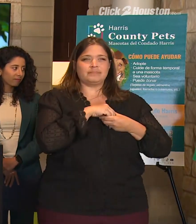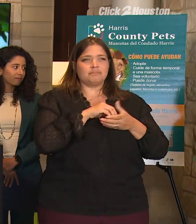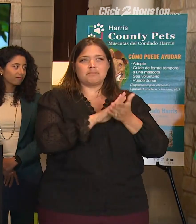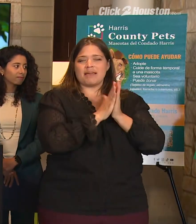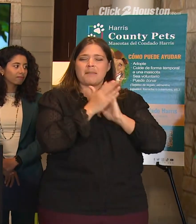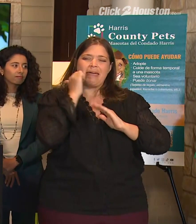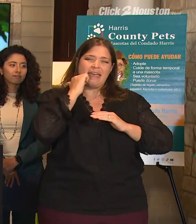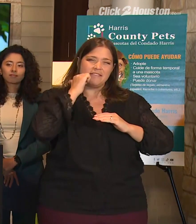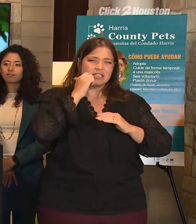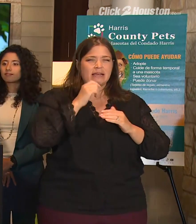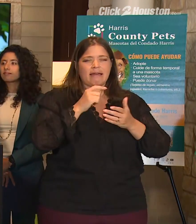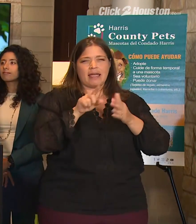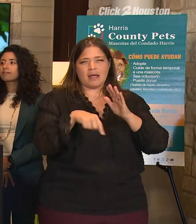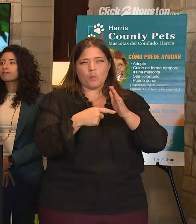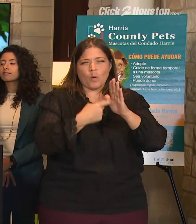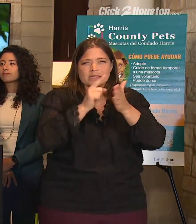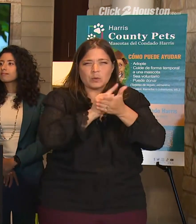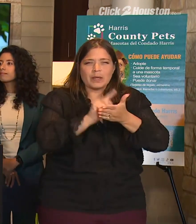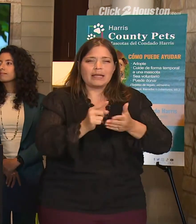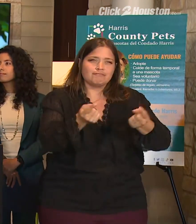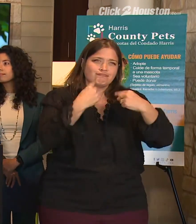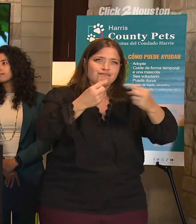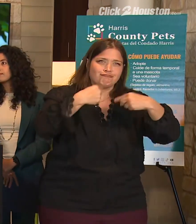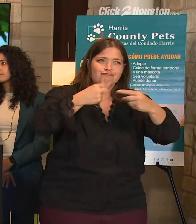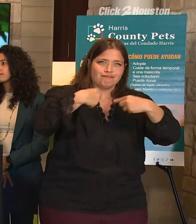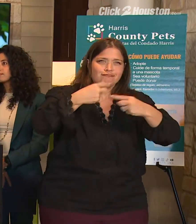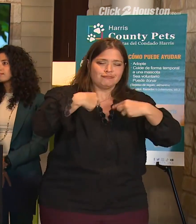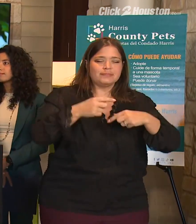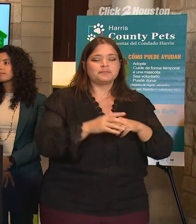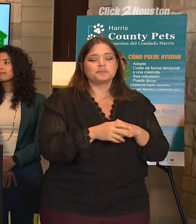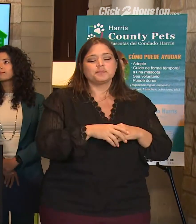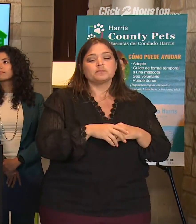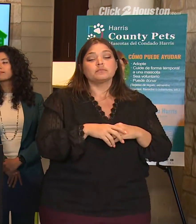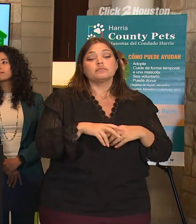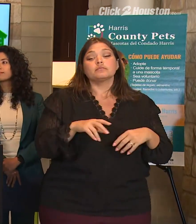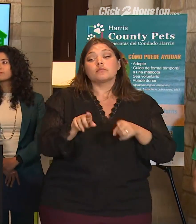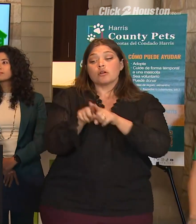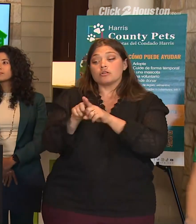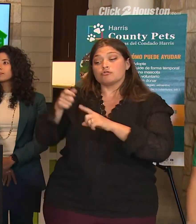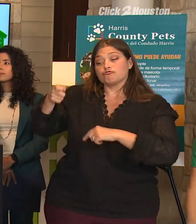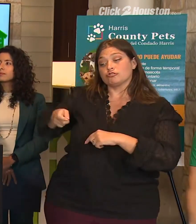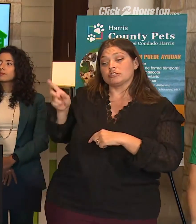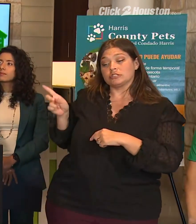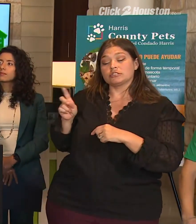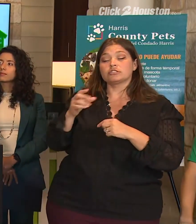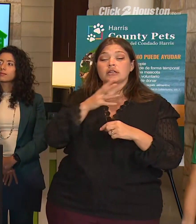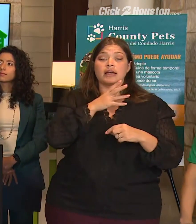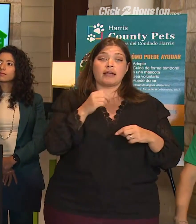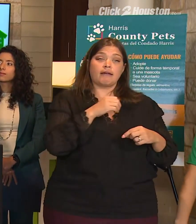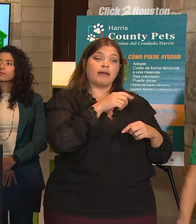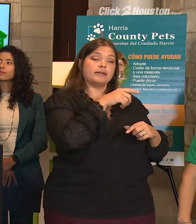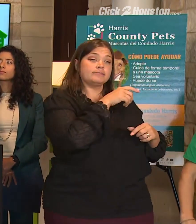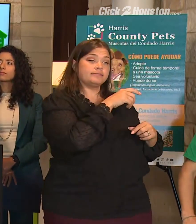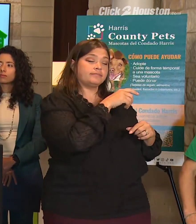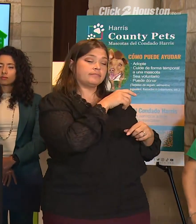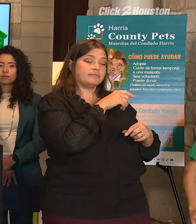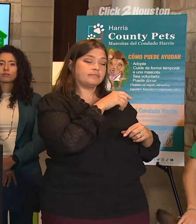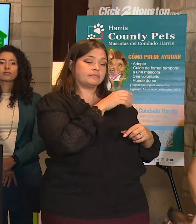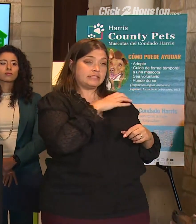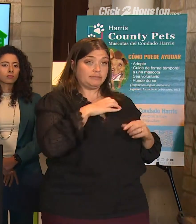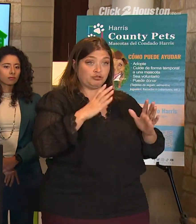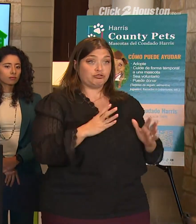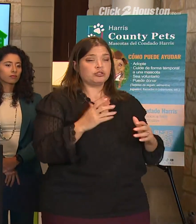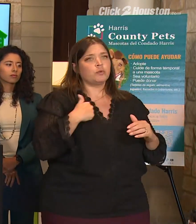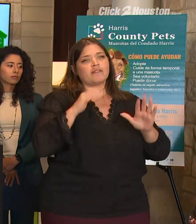And, you know, on another topic, as Judge Hidalgo and Commissioner Garcia mentioned, we have a fantastic veterinary clinic here. We're